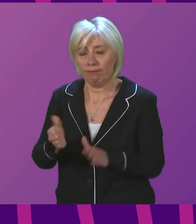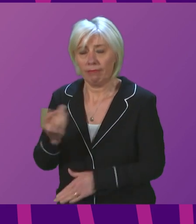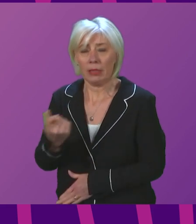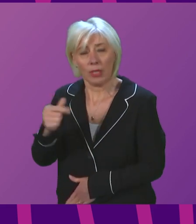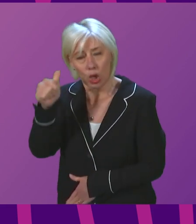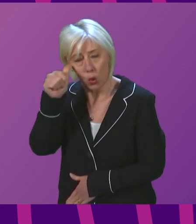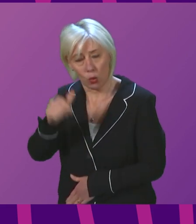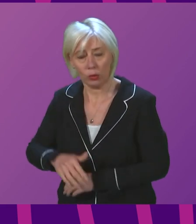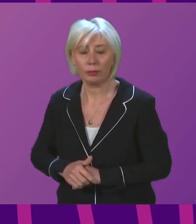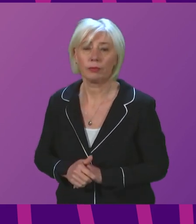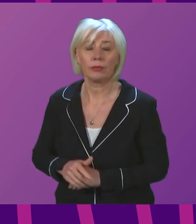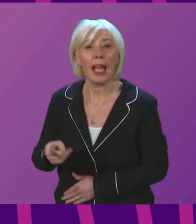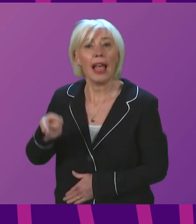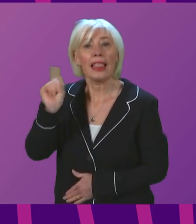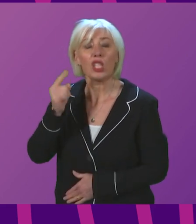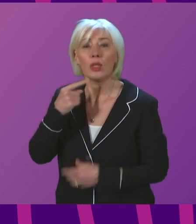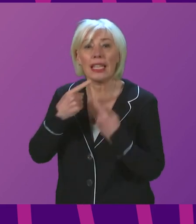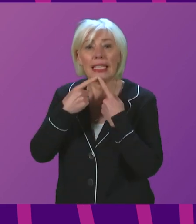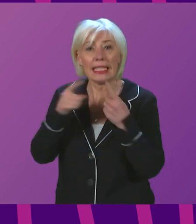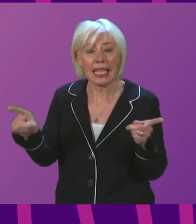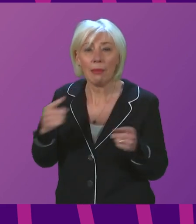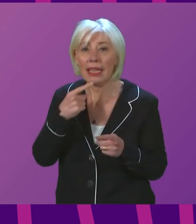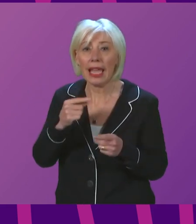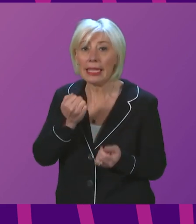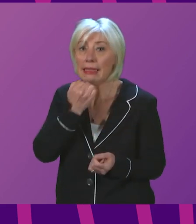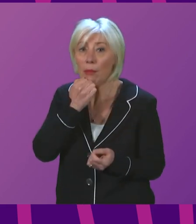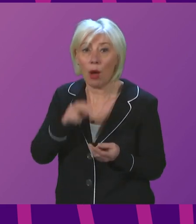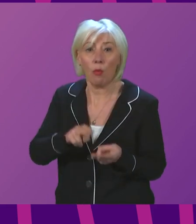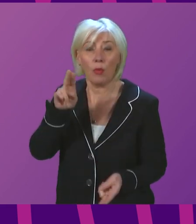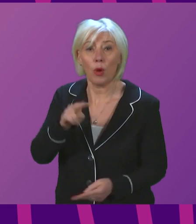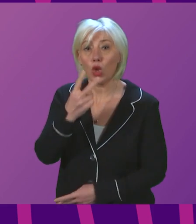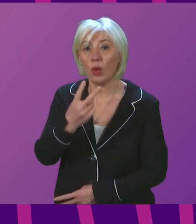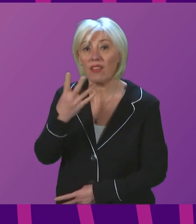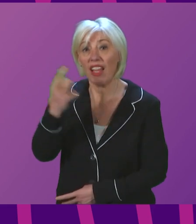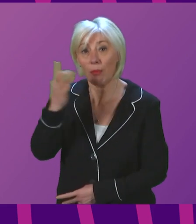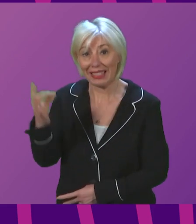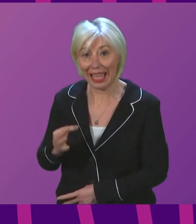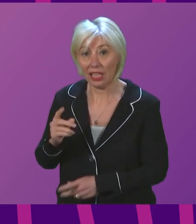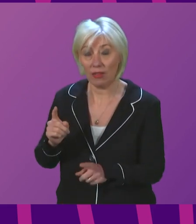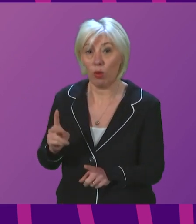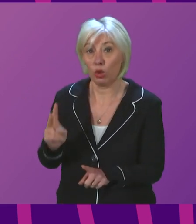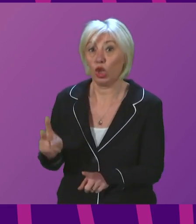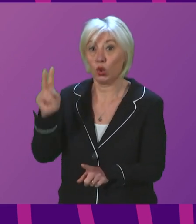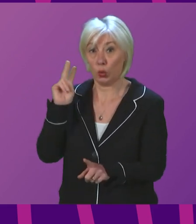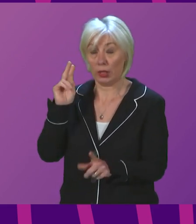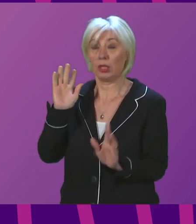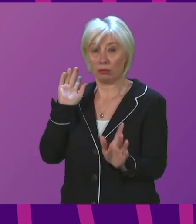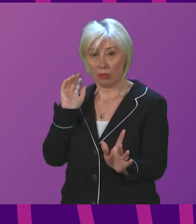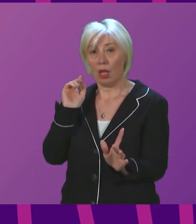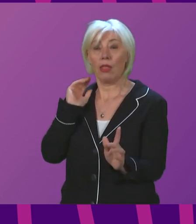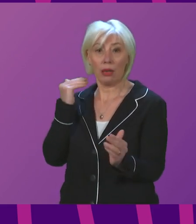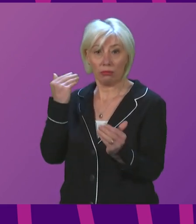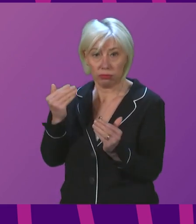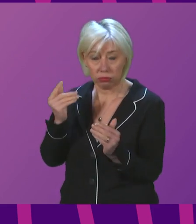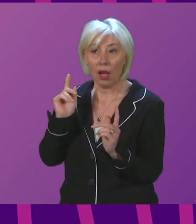Presiding officer, in last week's statement, I reported that cases had increased by 25% in the preceding seven days and that